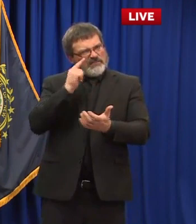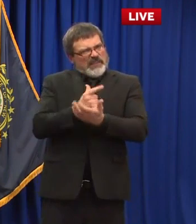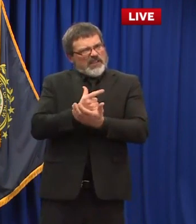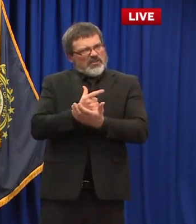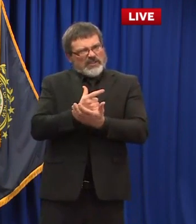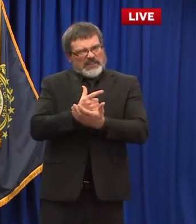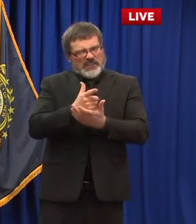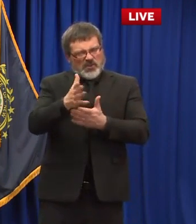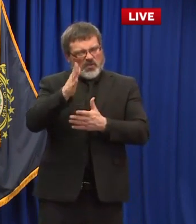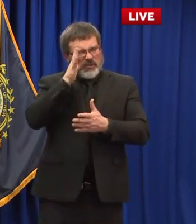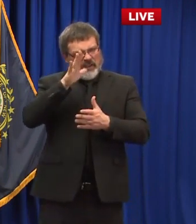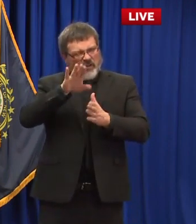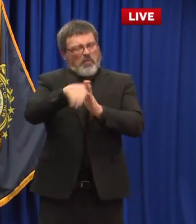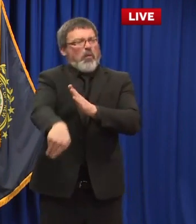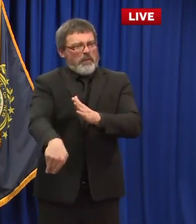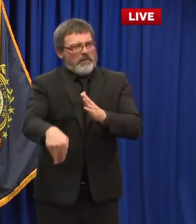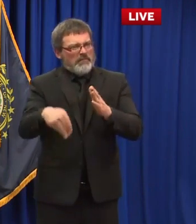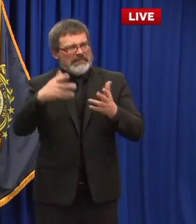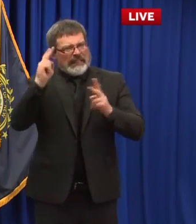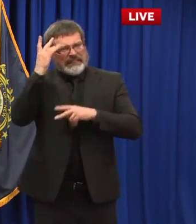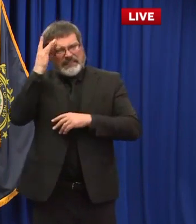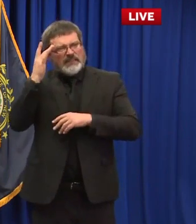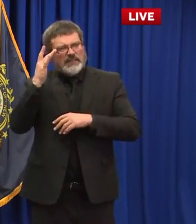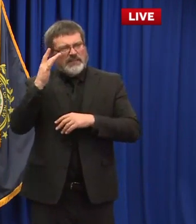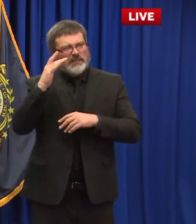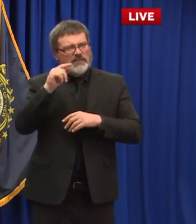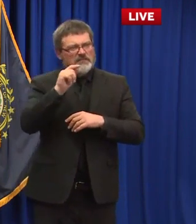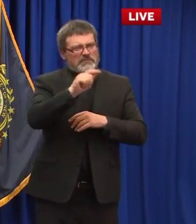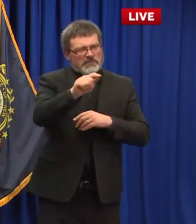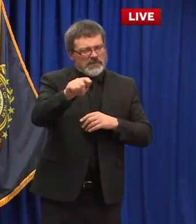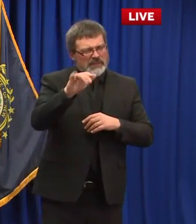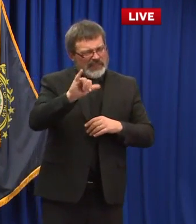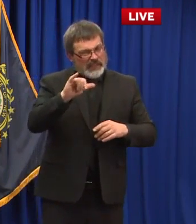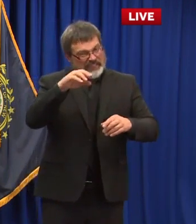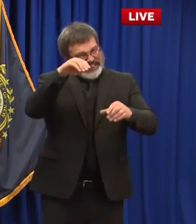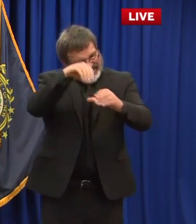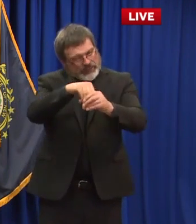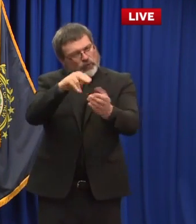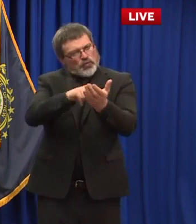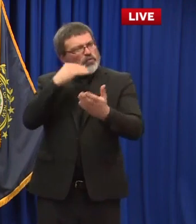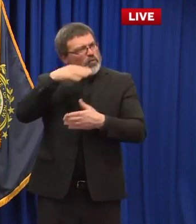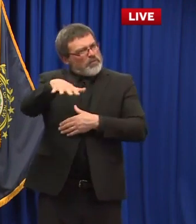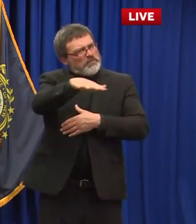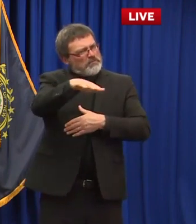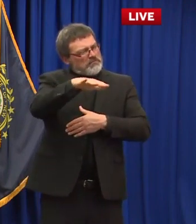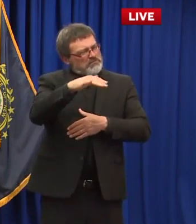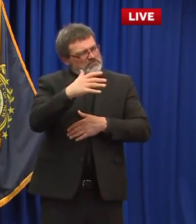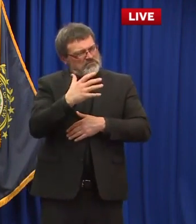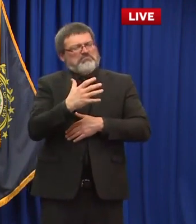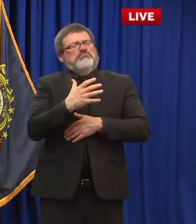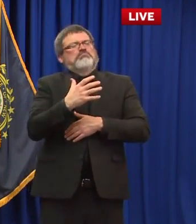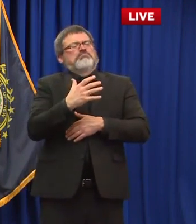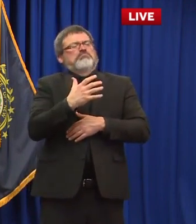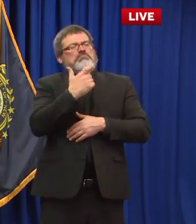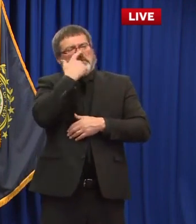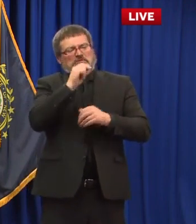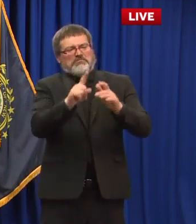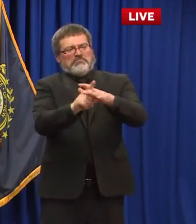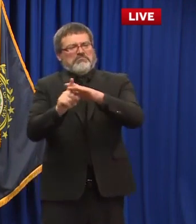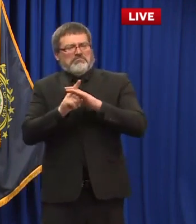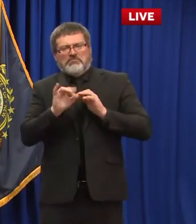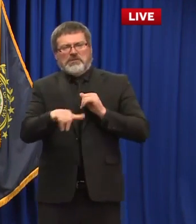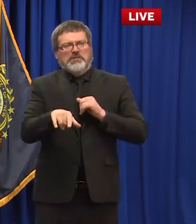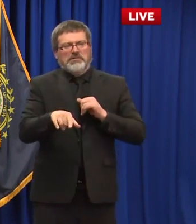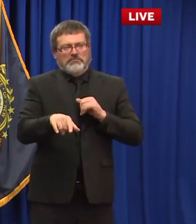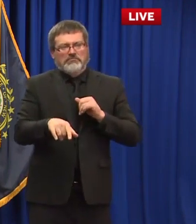in nursing homes and that is surprising and on the asap testing could you learn something from that that